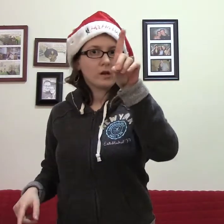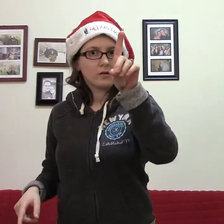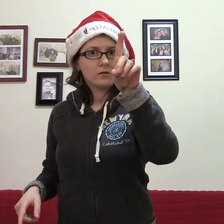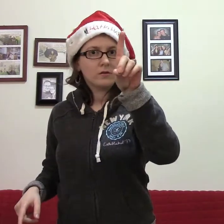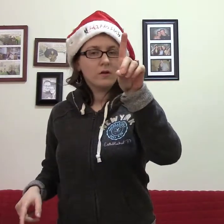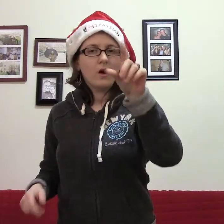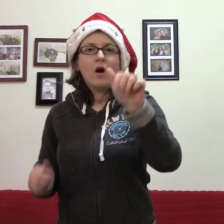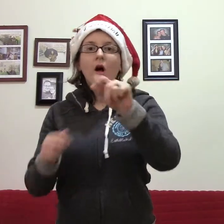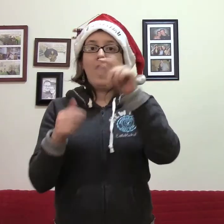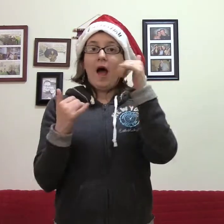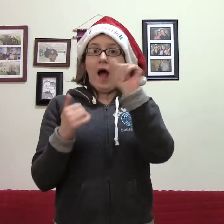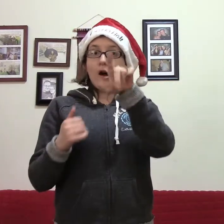I'm